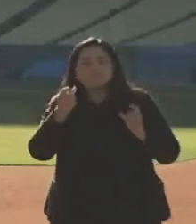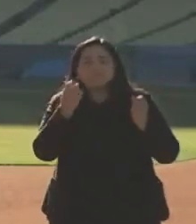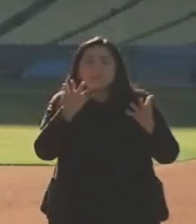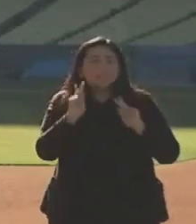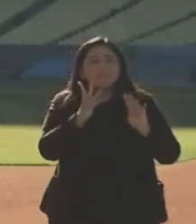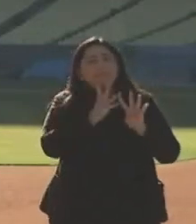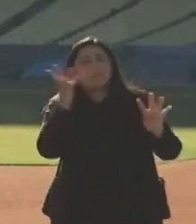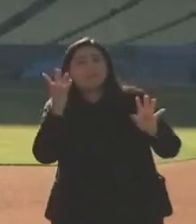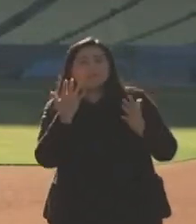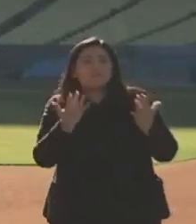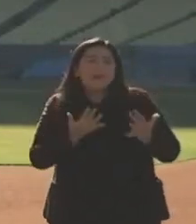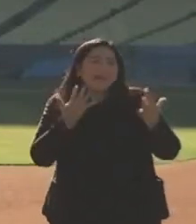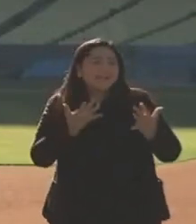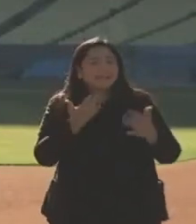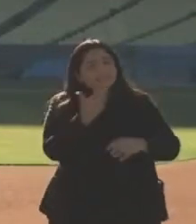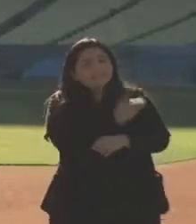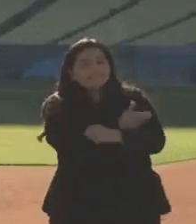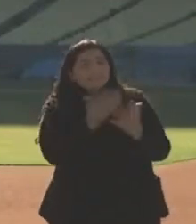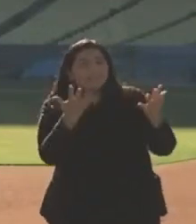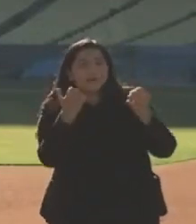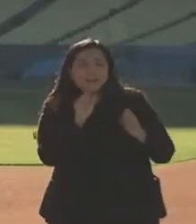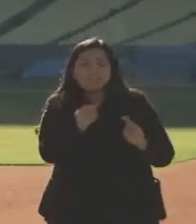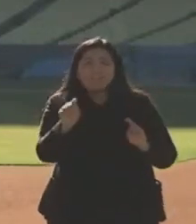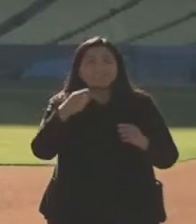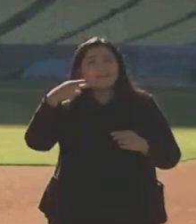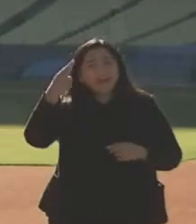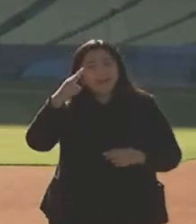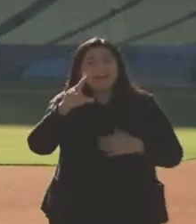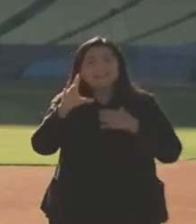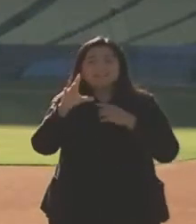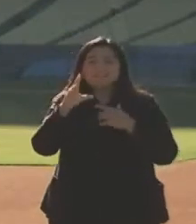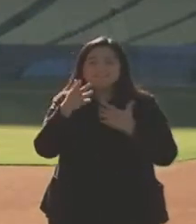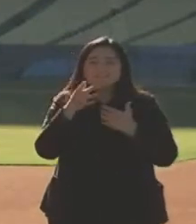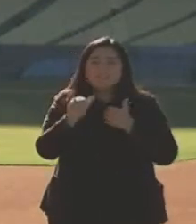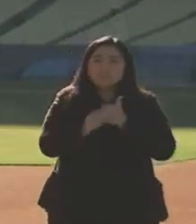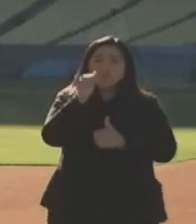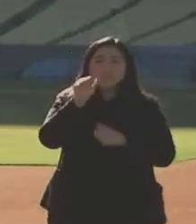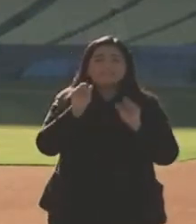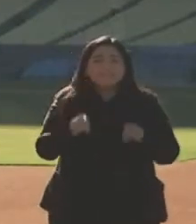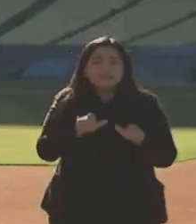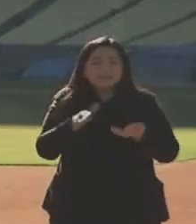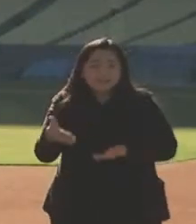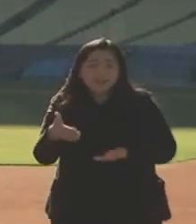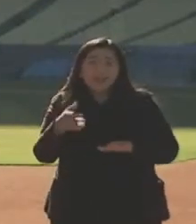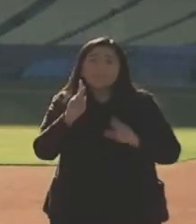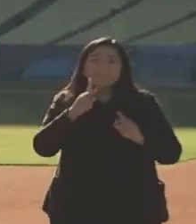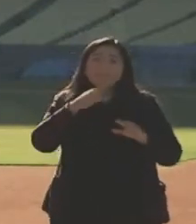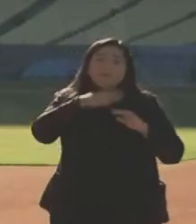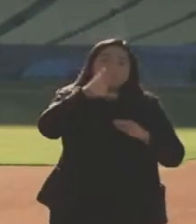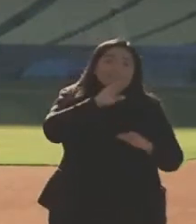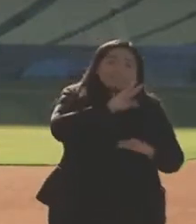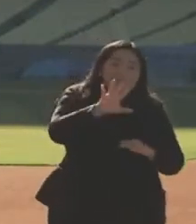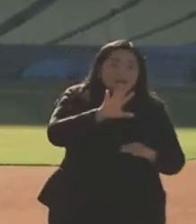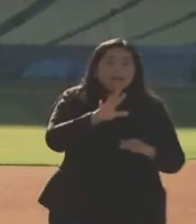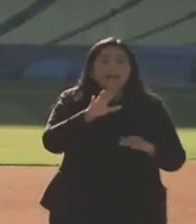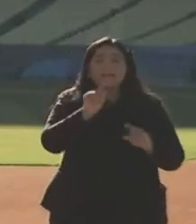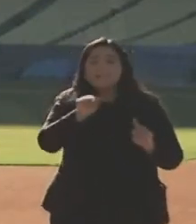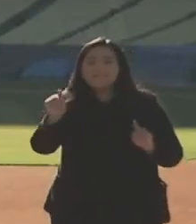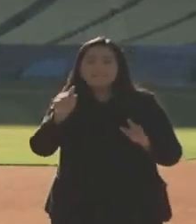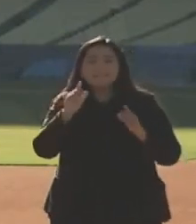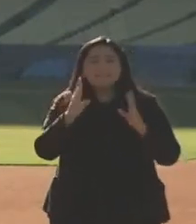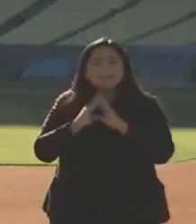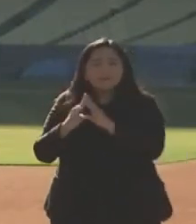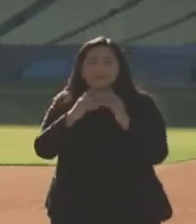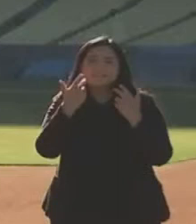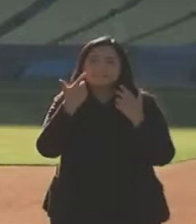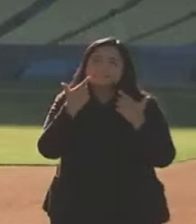right now who are high risk of dying. Those folks over 65, people living in particular neighborhoods with outbreaks. So I don't mind moving on there. And I think for a lot of